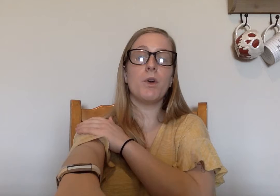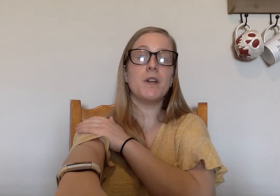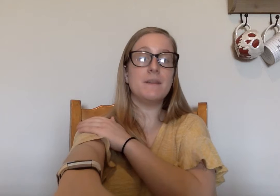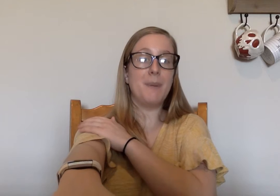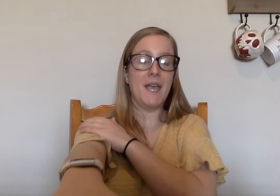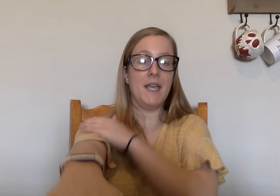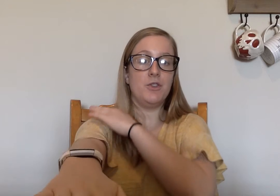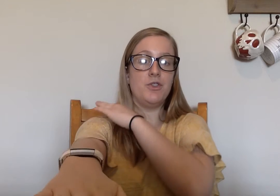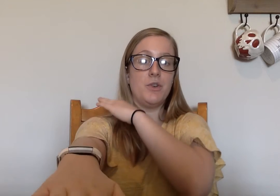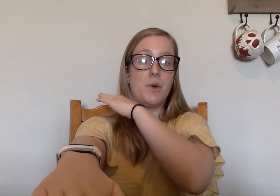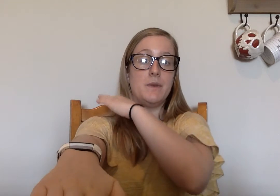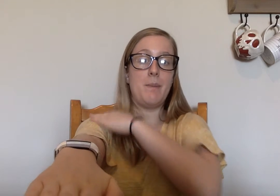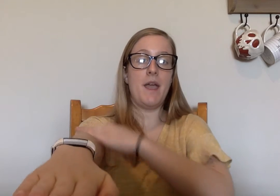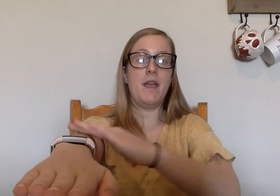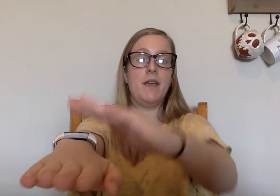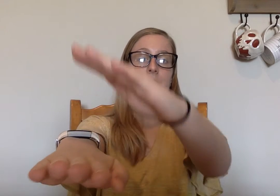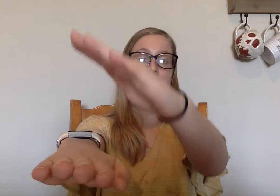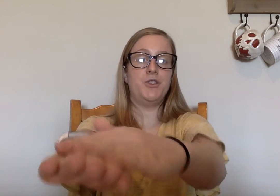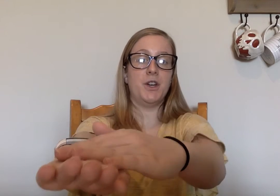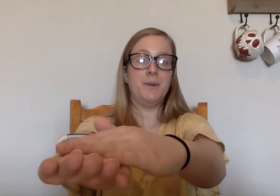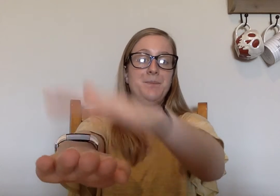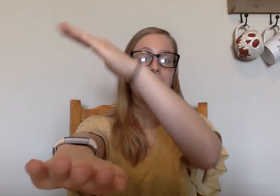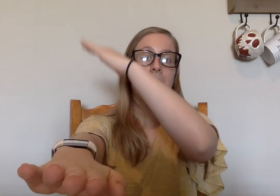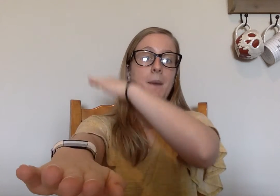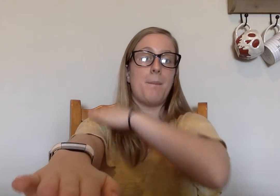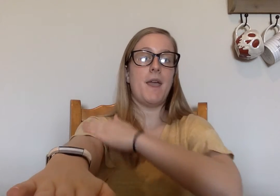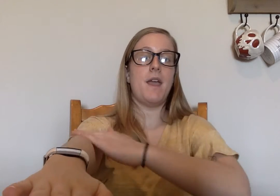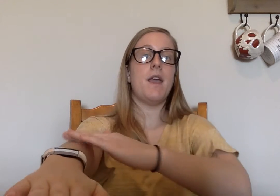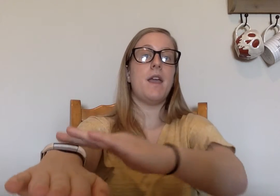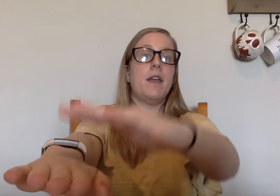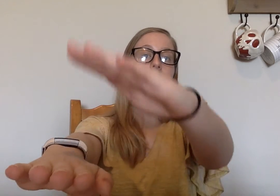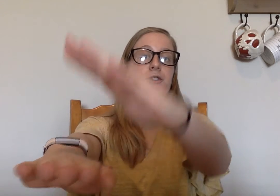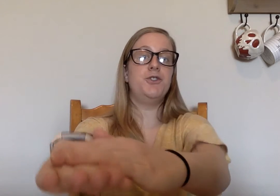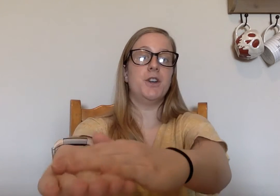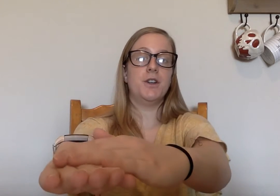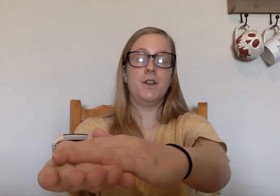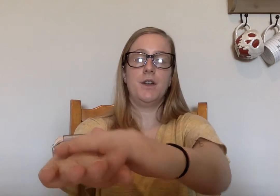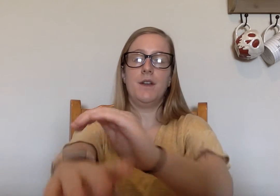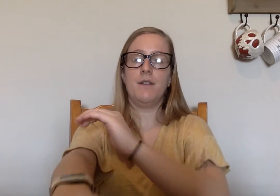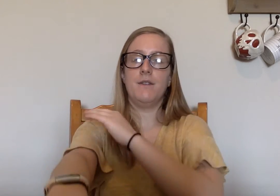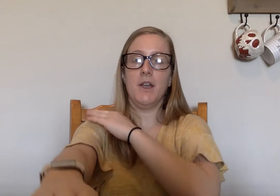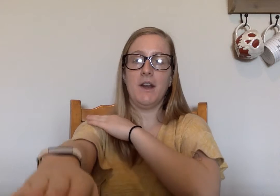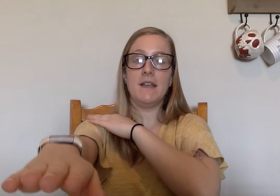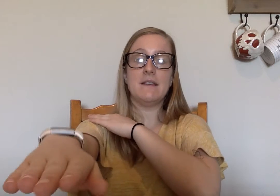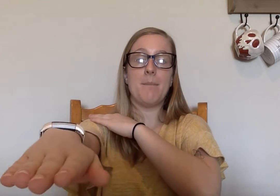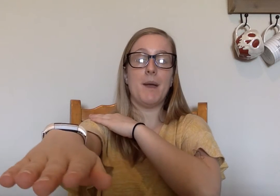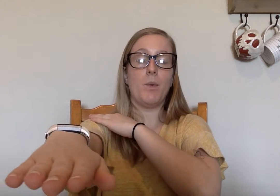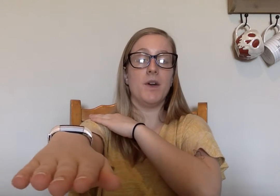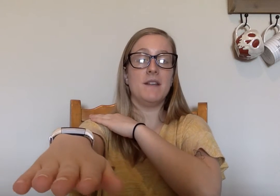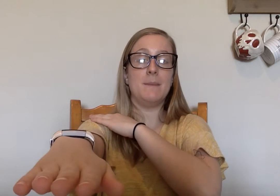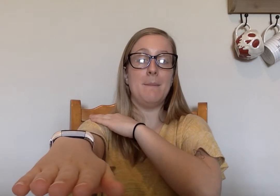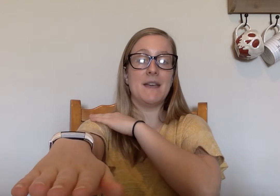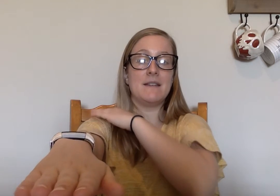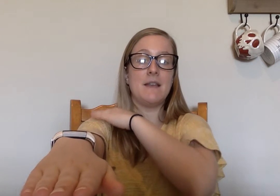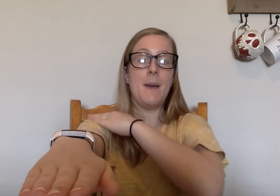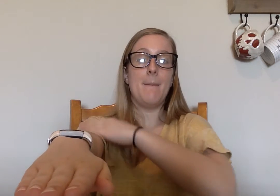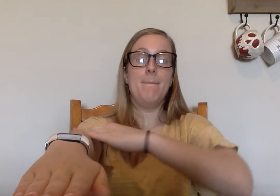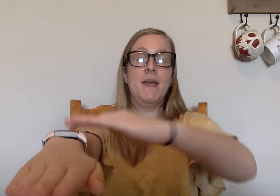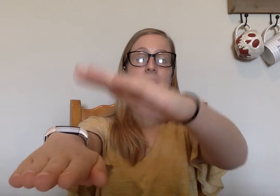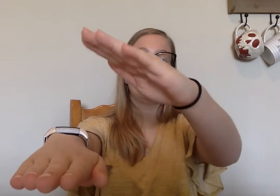word is page. So it goes page. Page. Very nice. My word is mix. Mix.